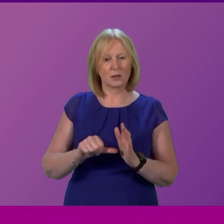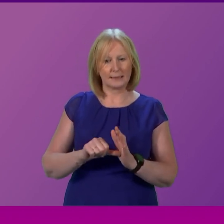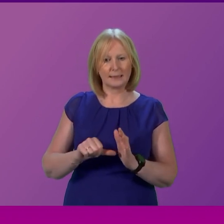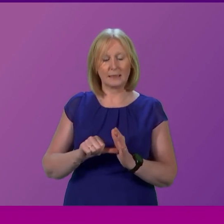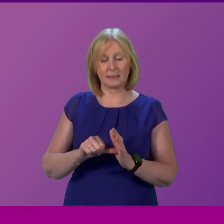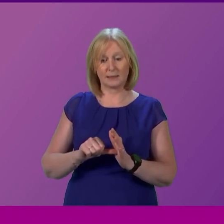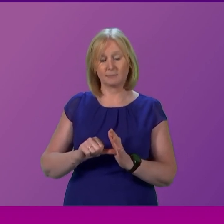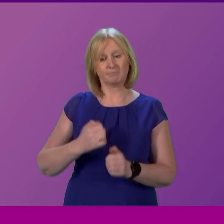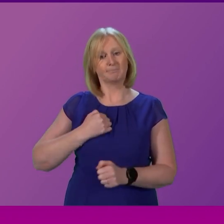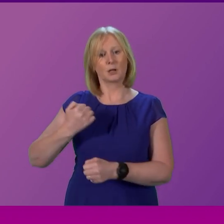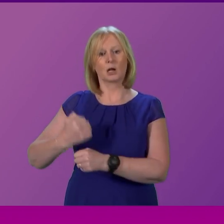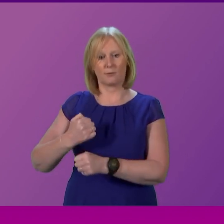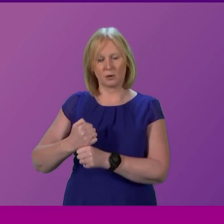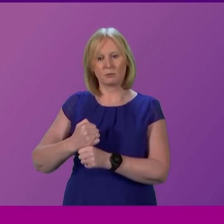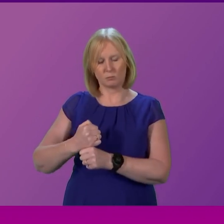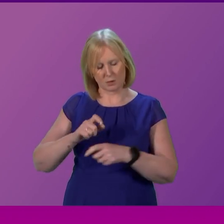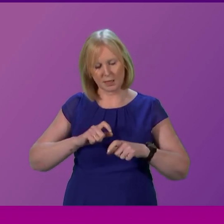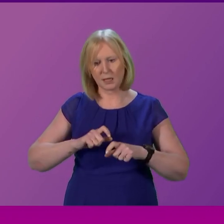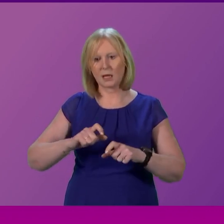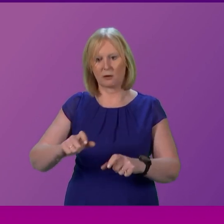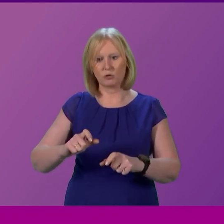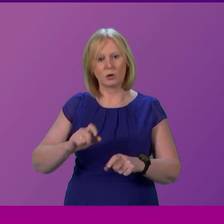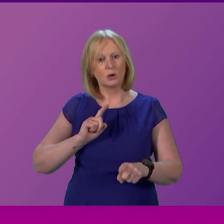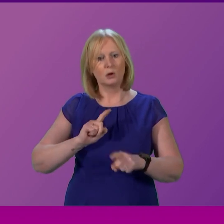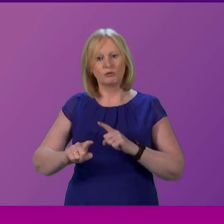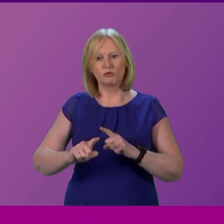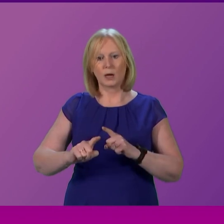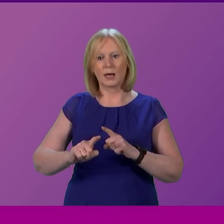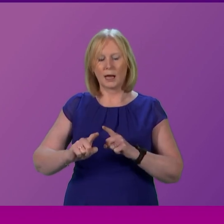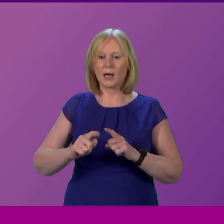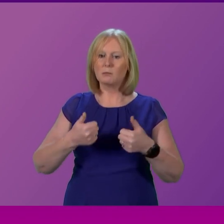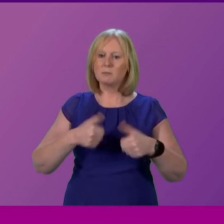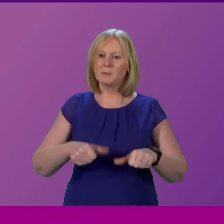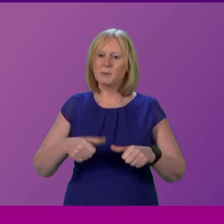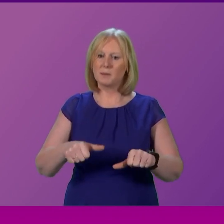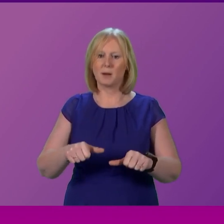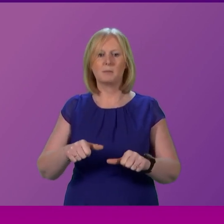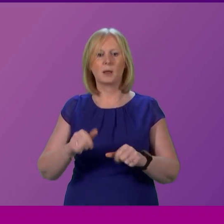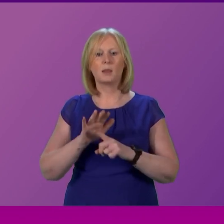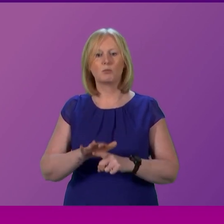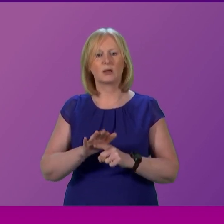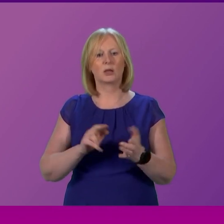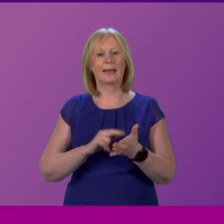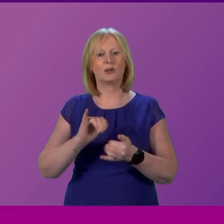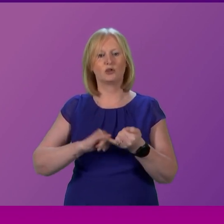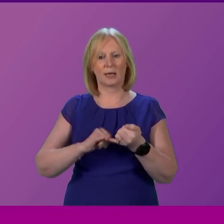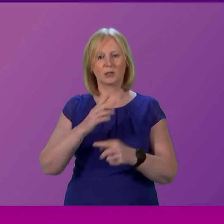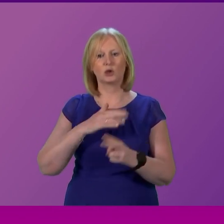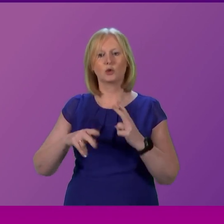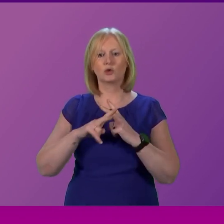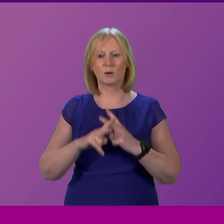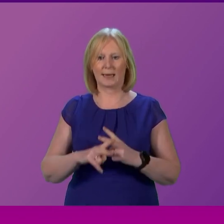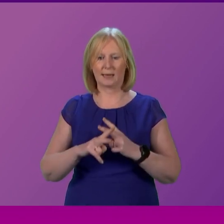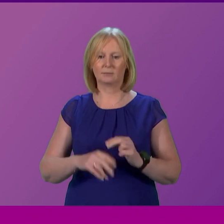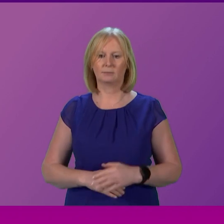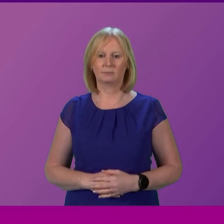this government is determined to continue taking action to alleviate some of the pressure in our NHS and social care. I'm convinced that we